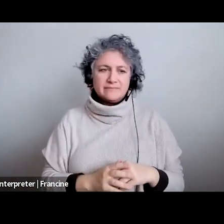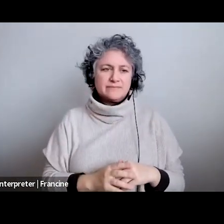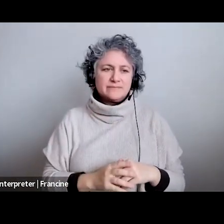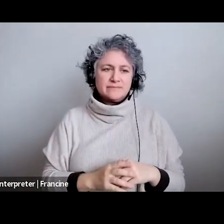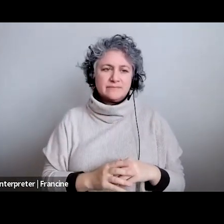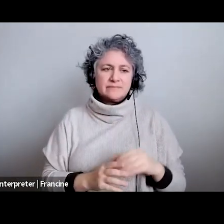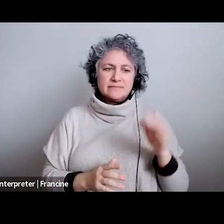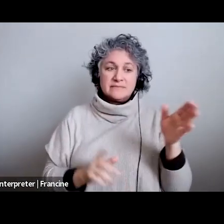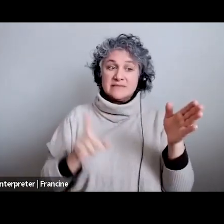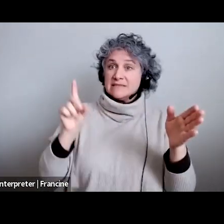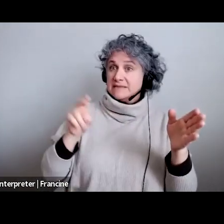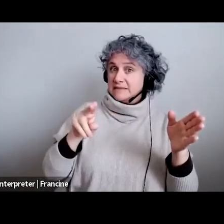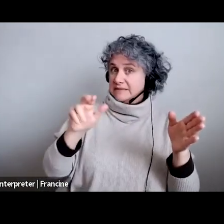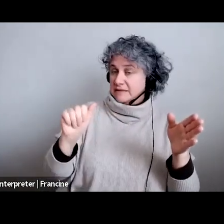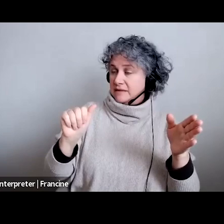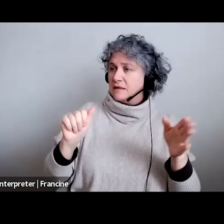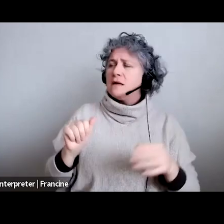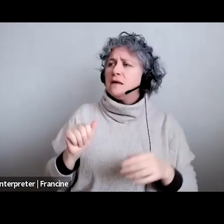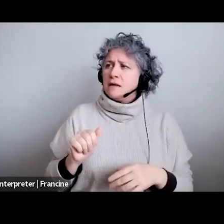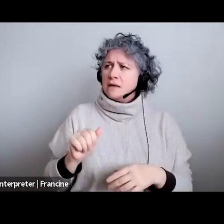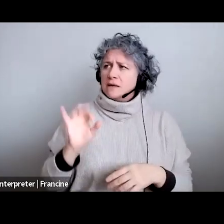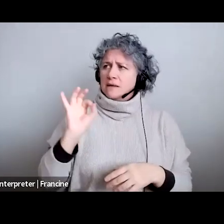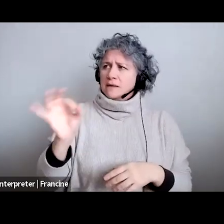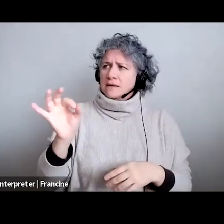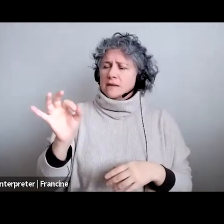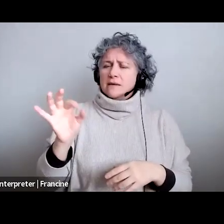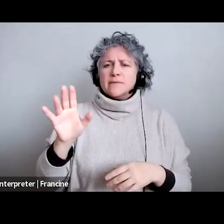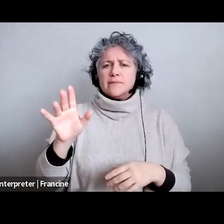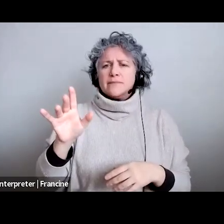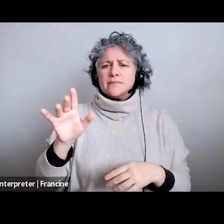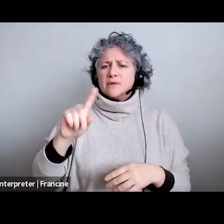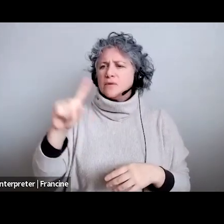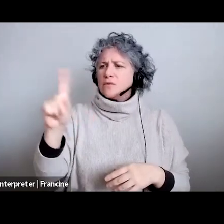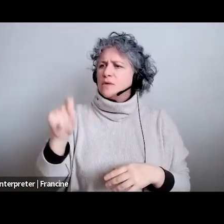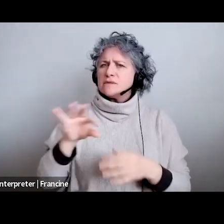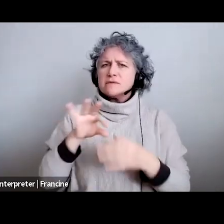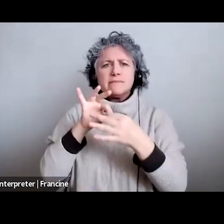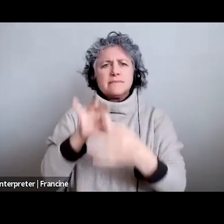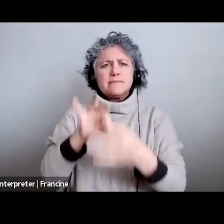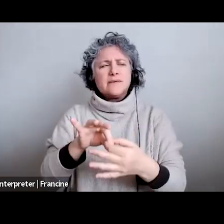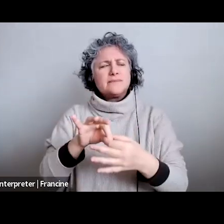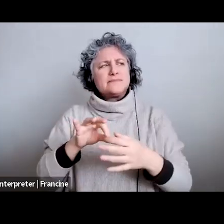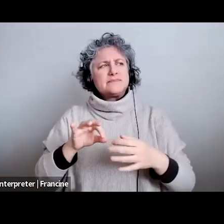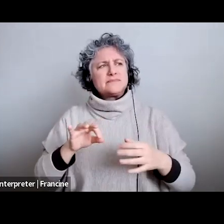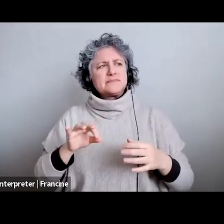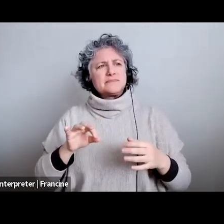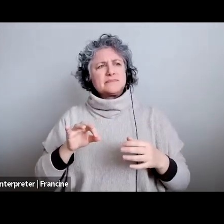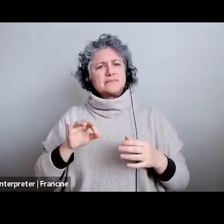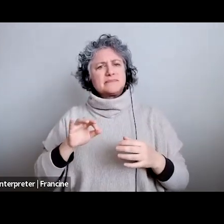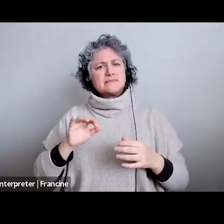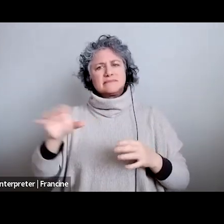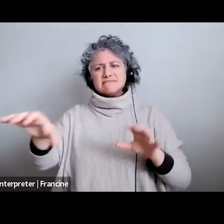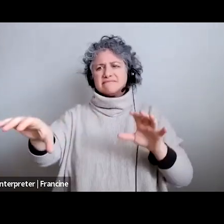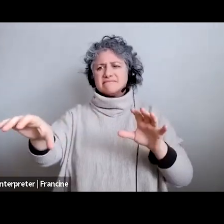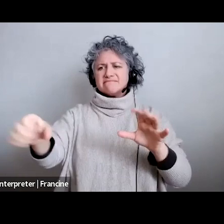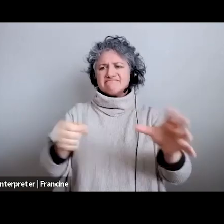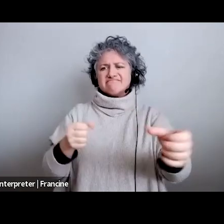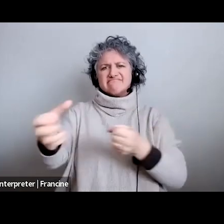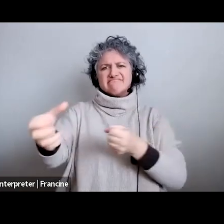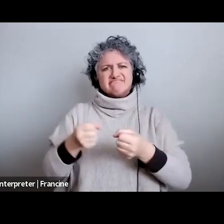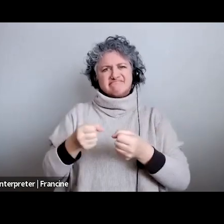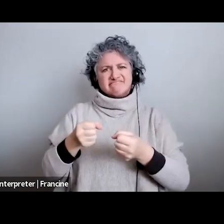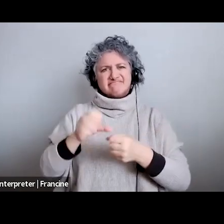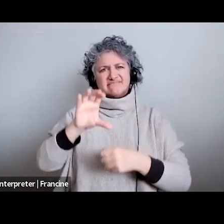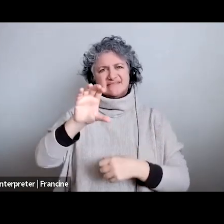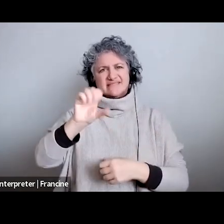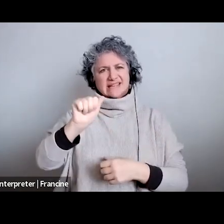um question about the state of casting and the industry a lot